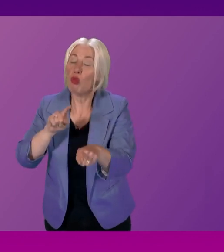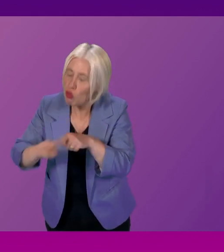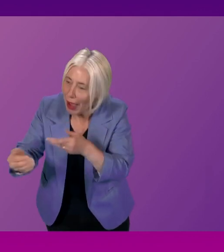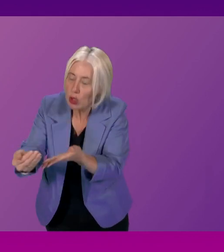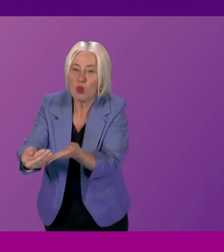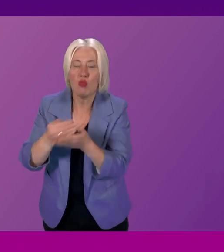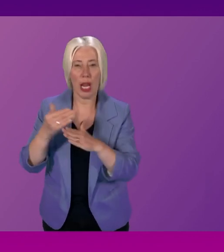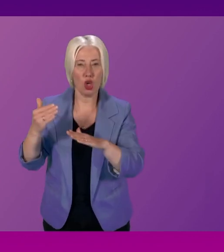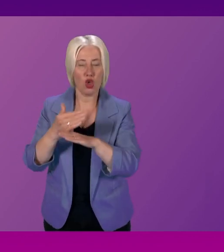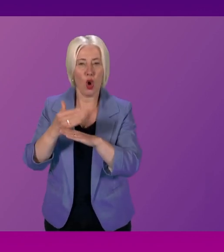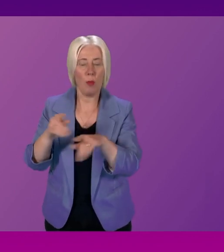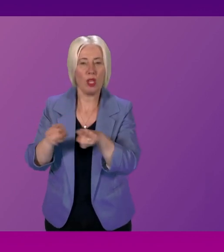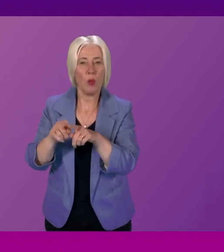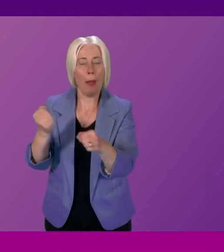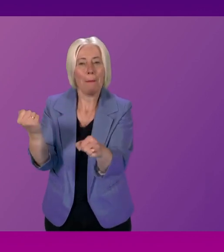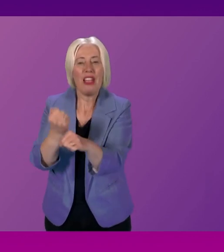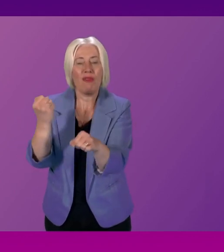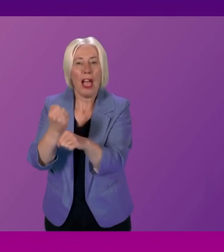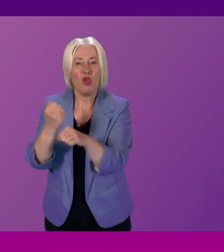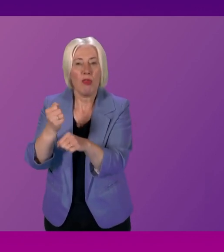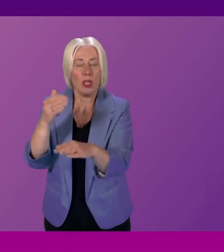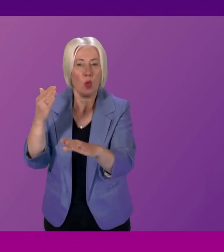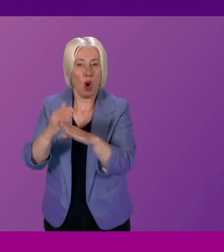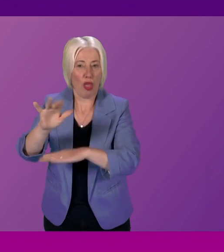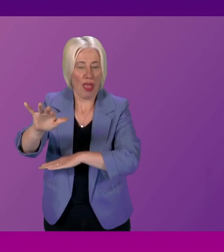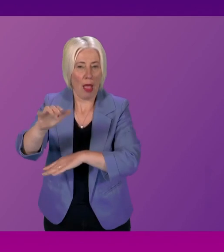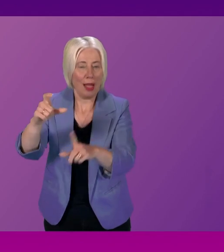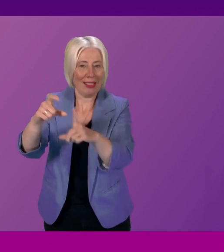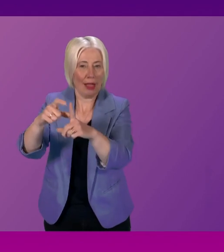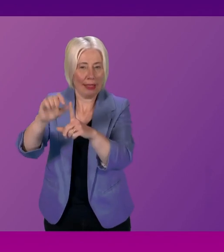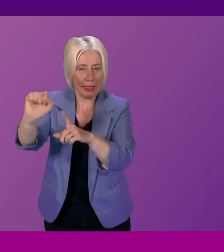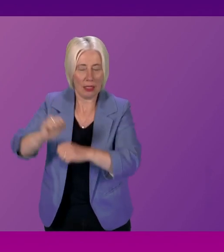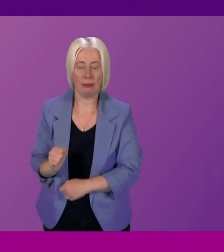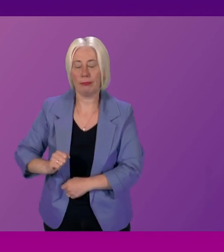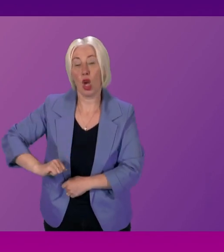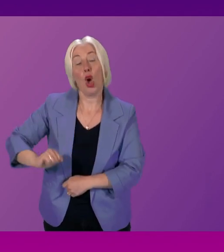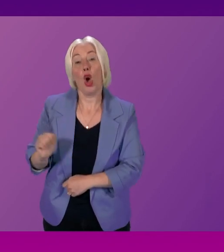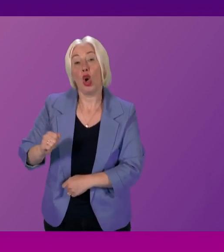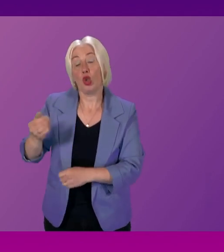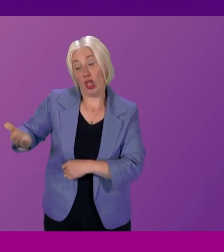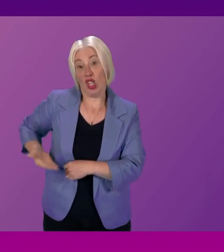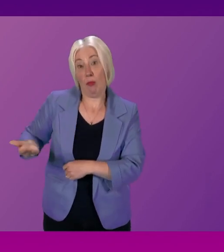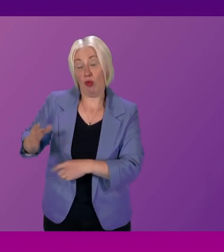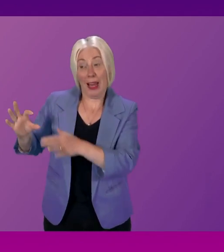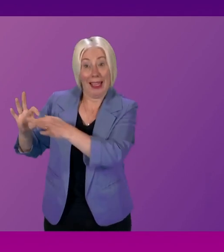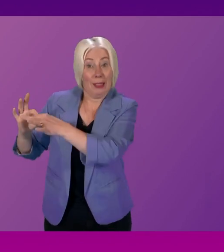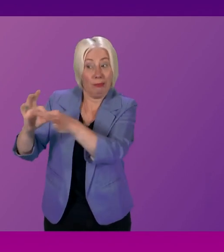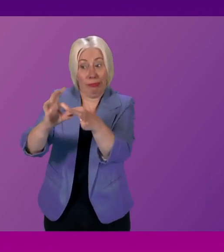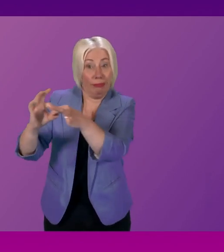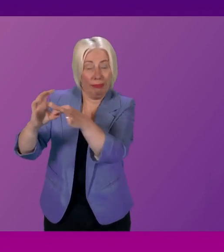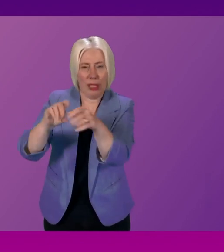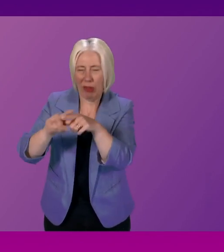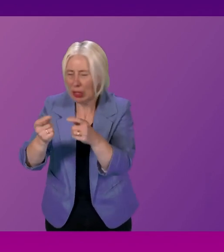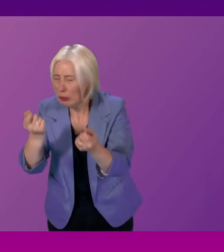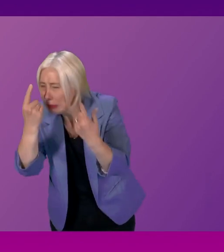and the manufacturing footprint in Dundee. Scottish Enterprise is engaging directly with the liquidator to better understand the